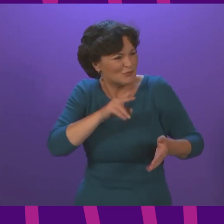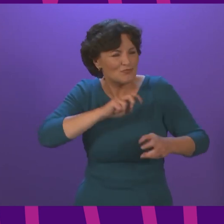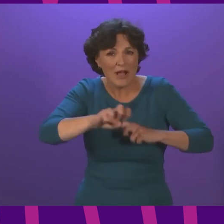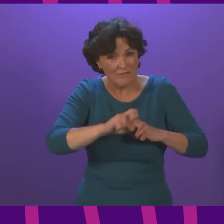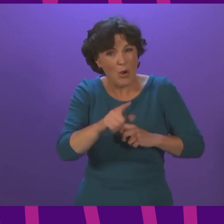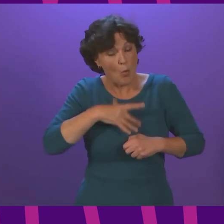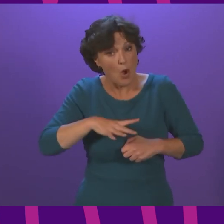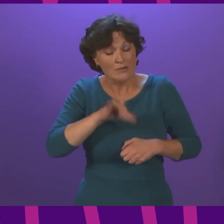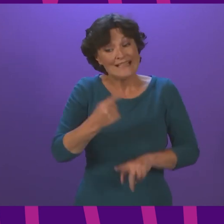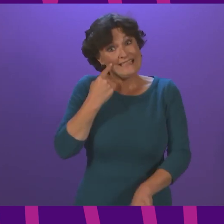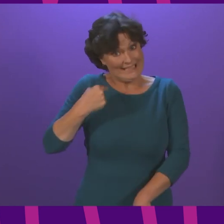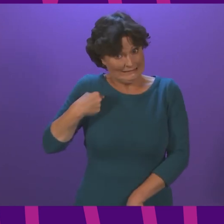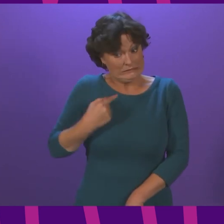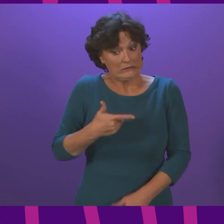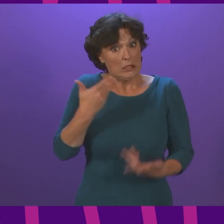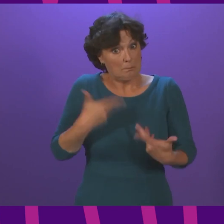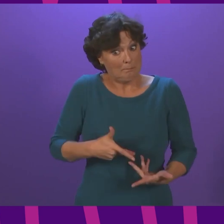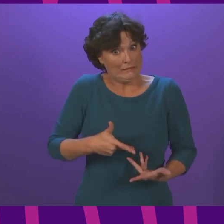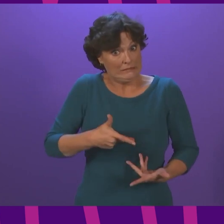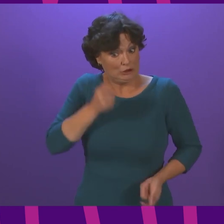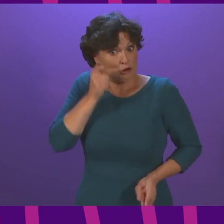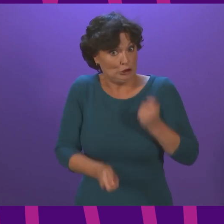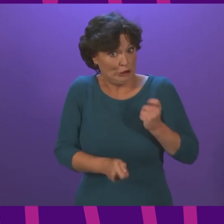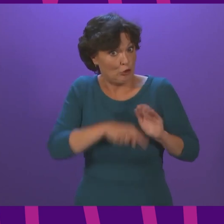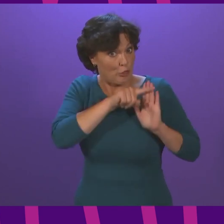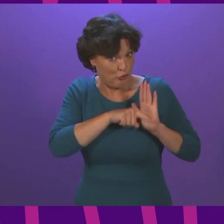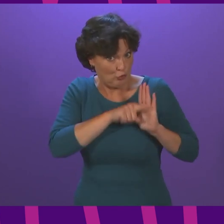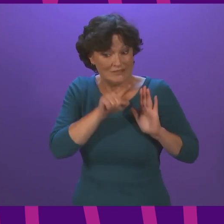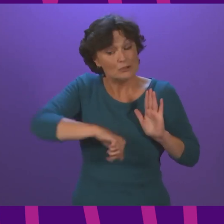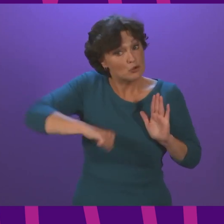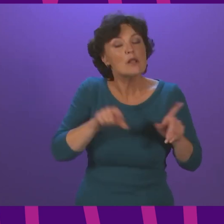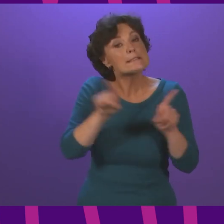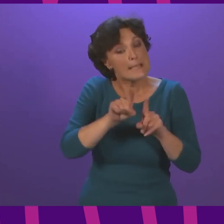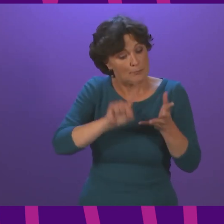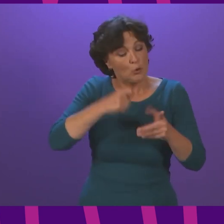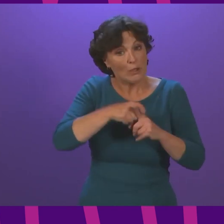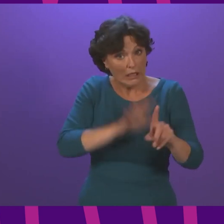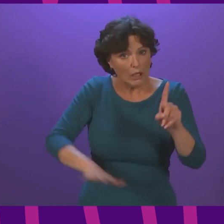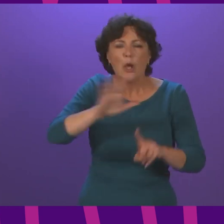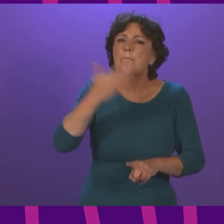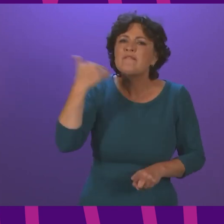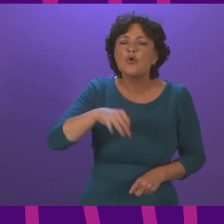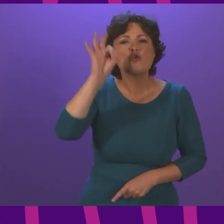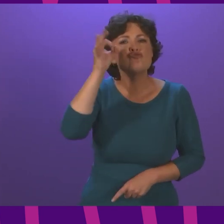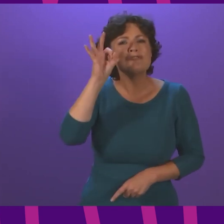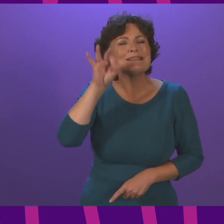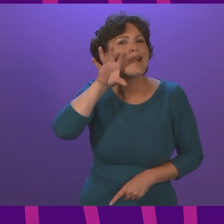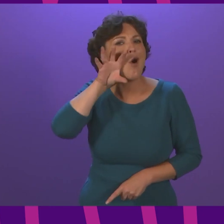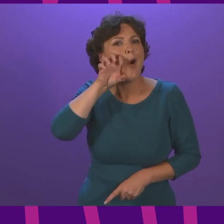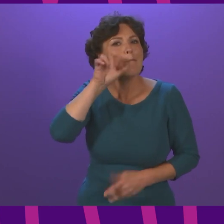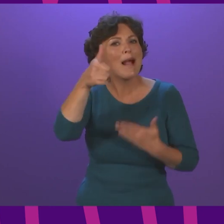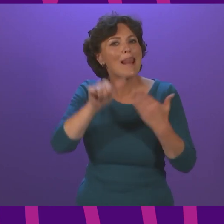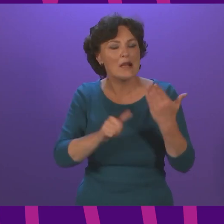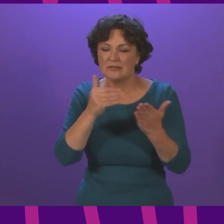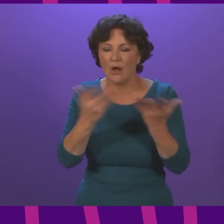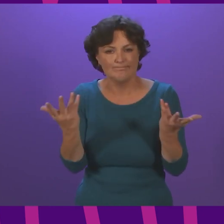arrangements for international travel changed in Scotland and, indeed, across the UK. What were the green and amber lists have now